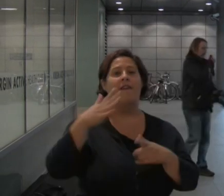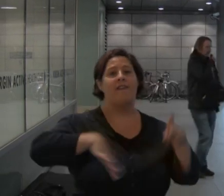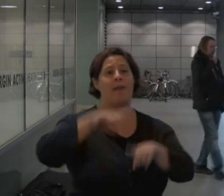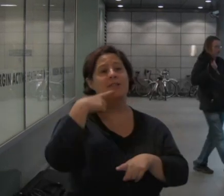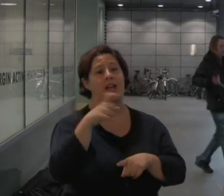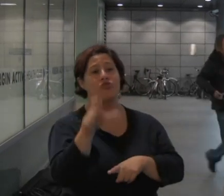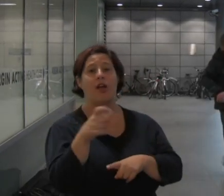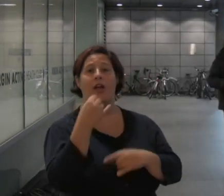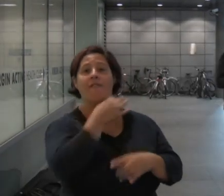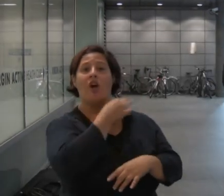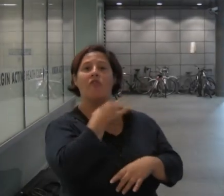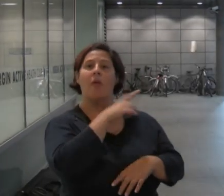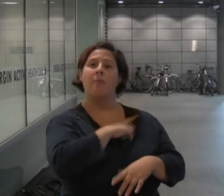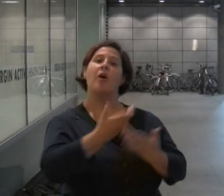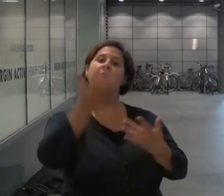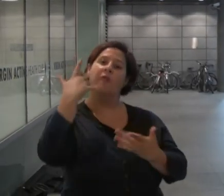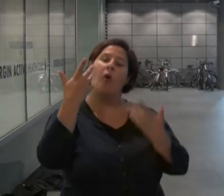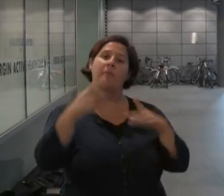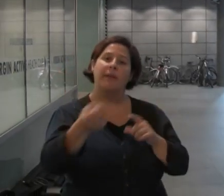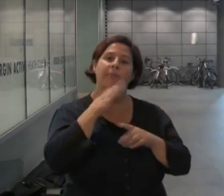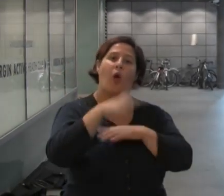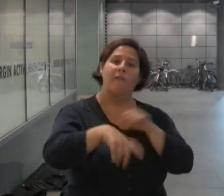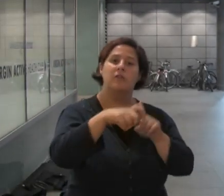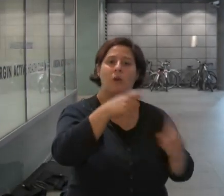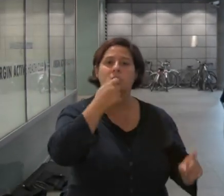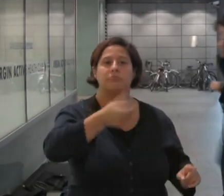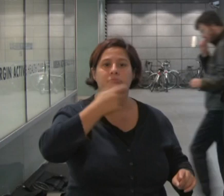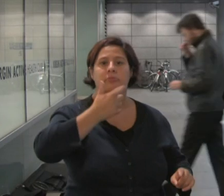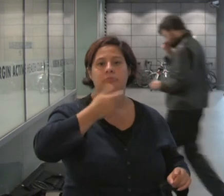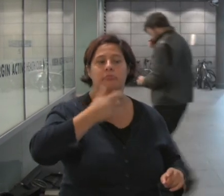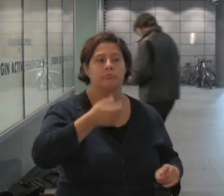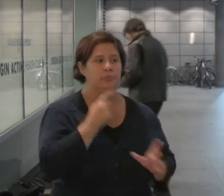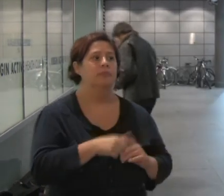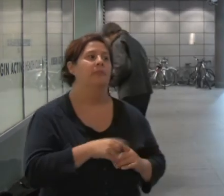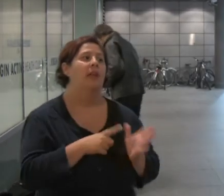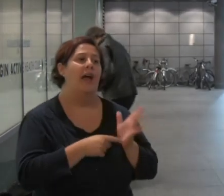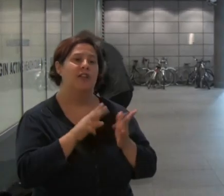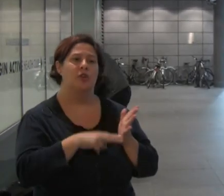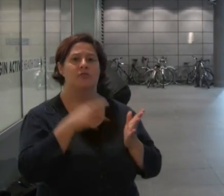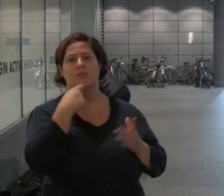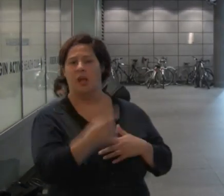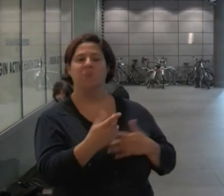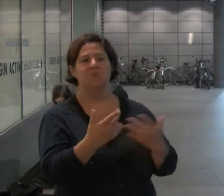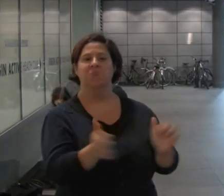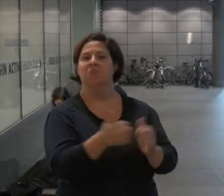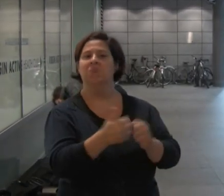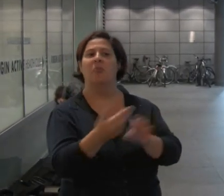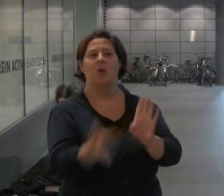because he had previously taken overdoses of antidepressants and painkillers. ATOS found Craig fit for work.